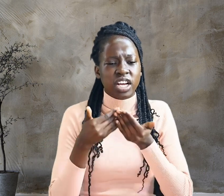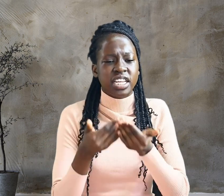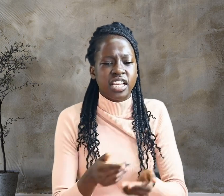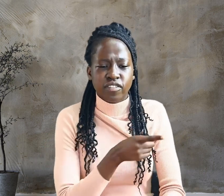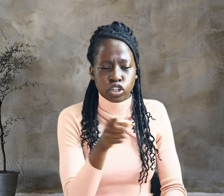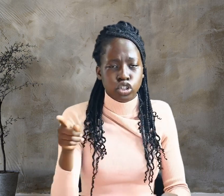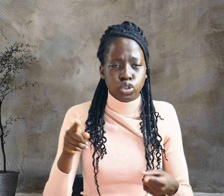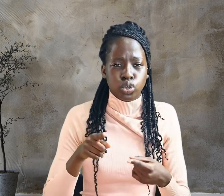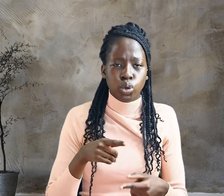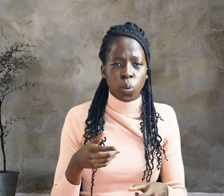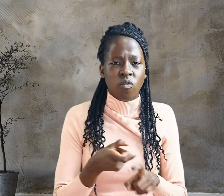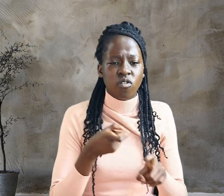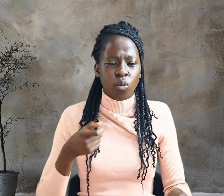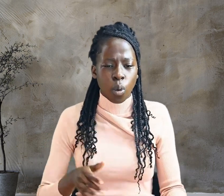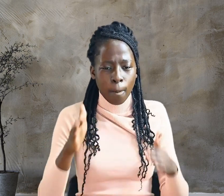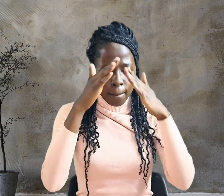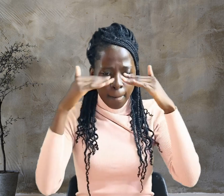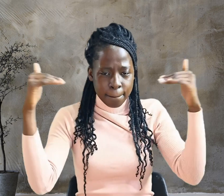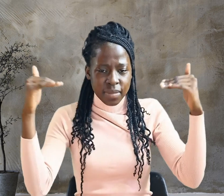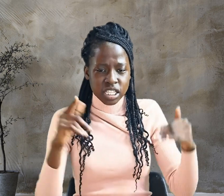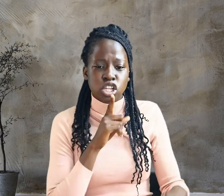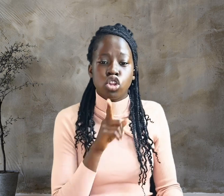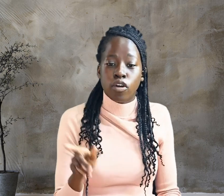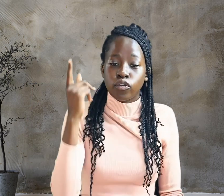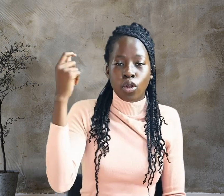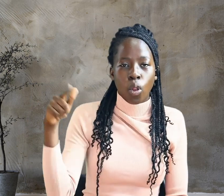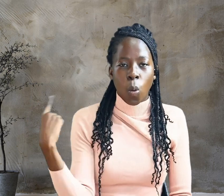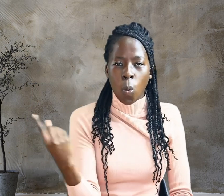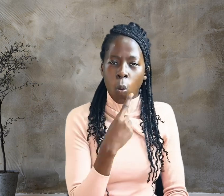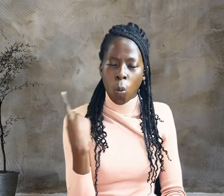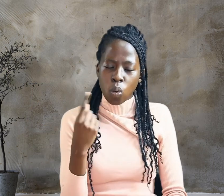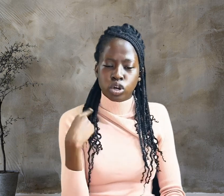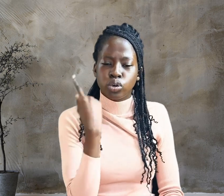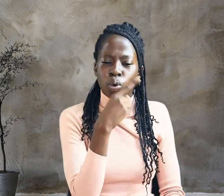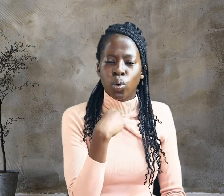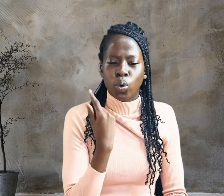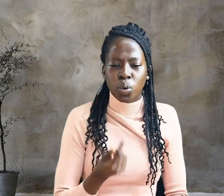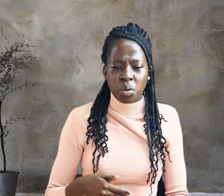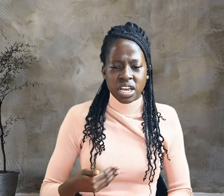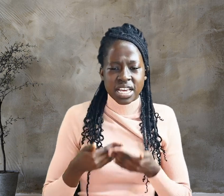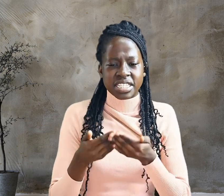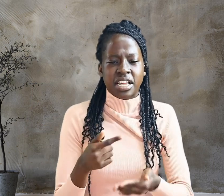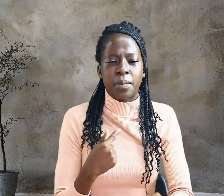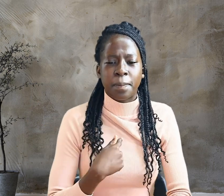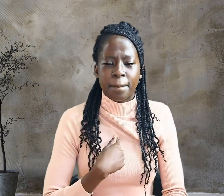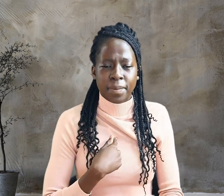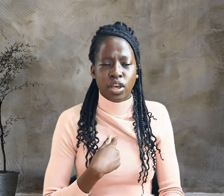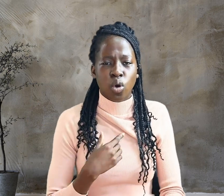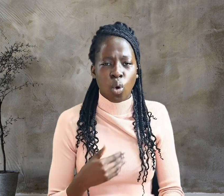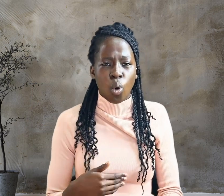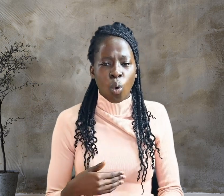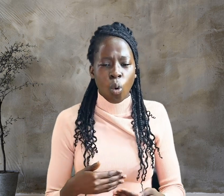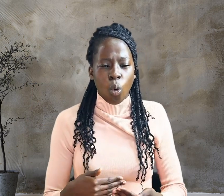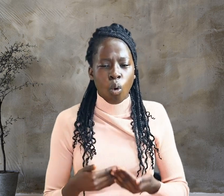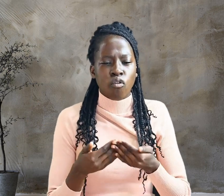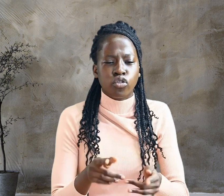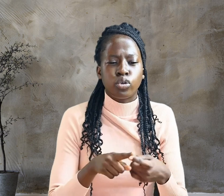Therefore, the one who handed me over to you is guilty of a greater sin.